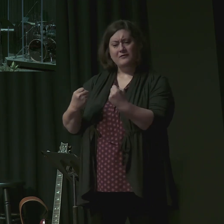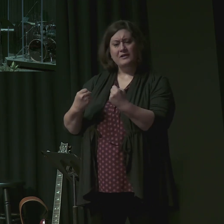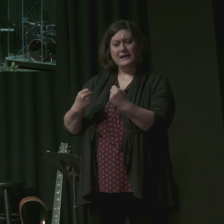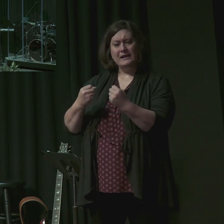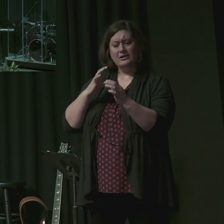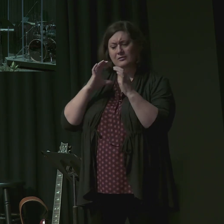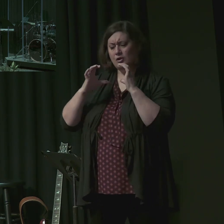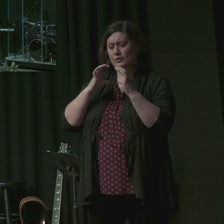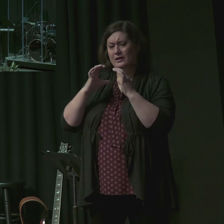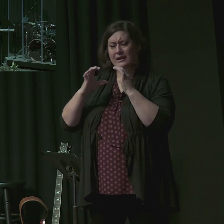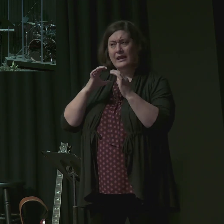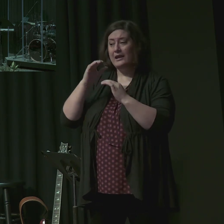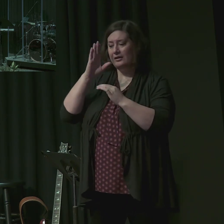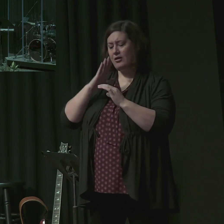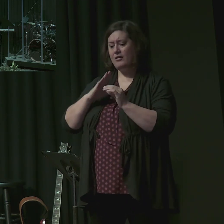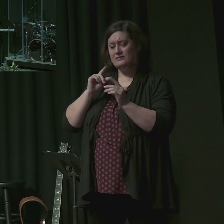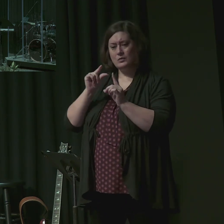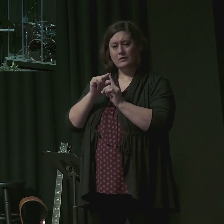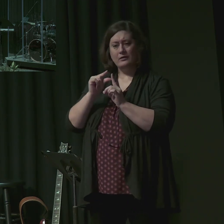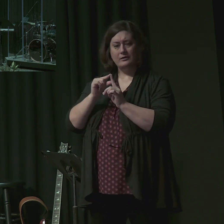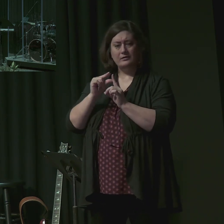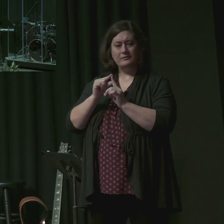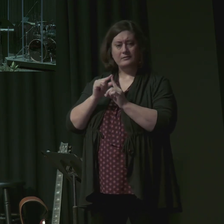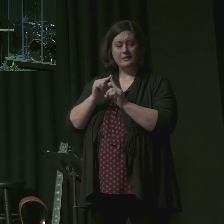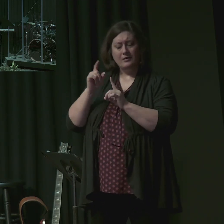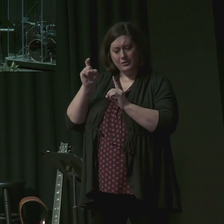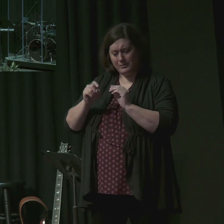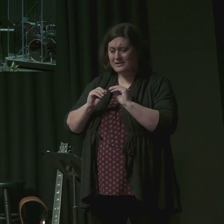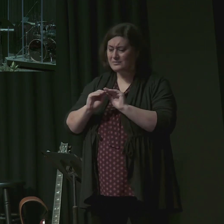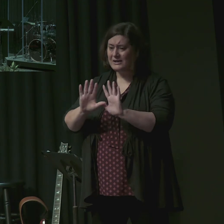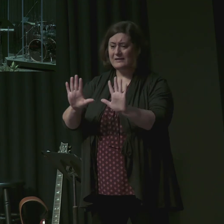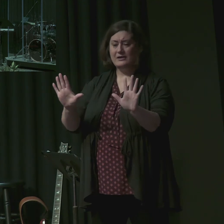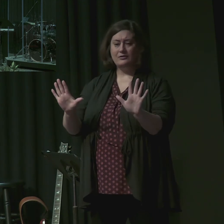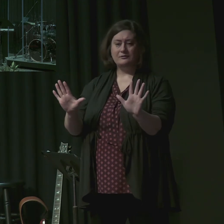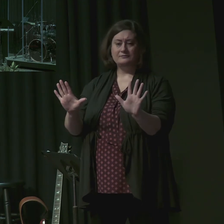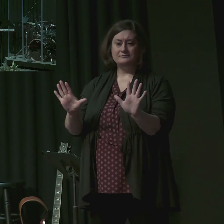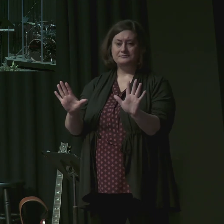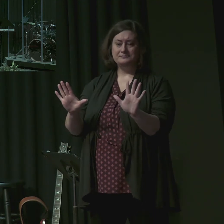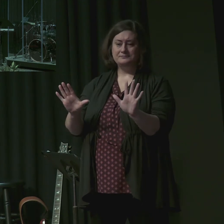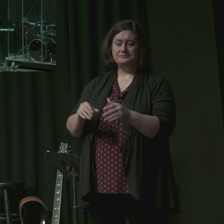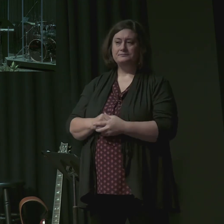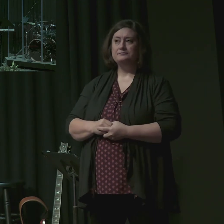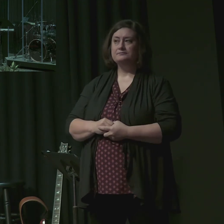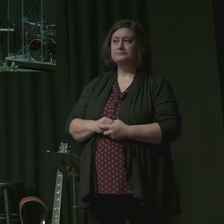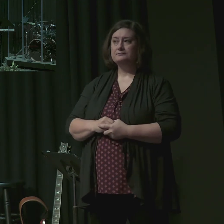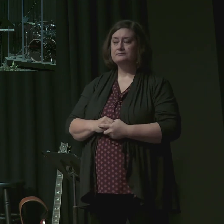the word with patient application arising from clear instruction in it.